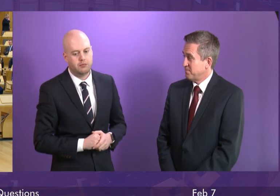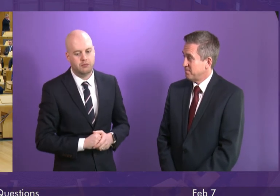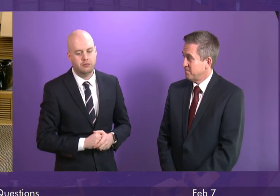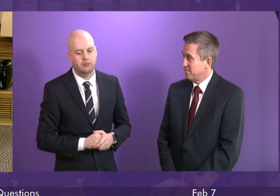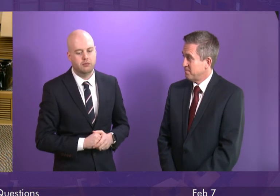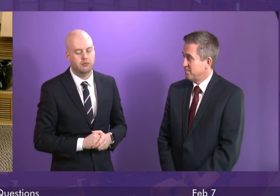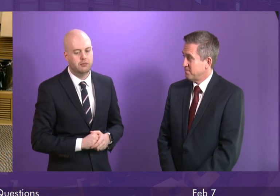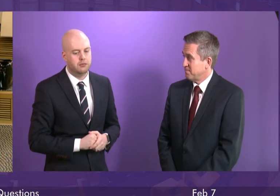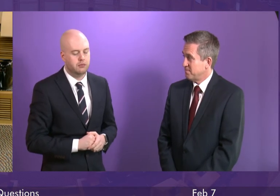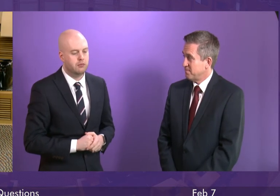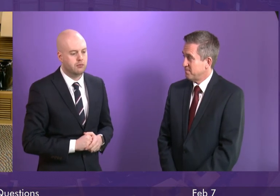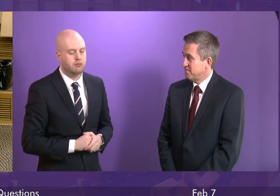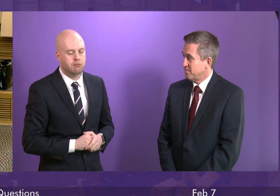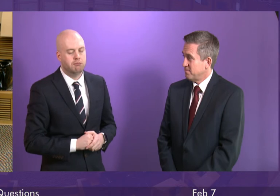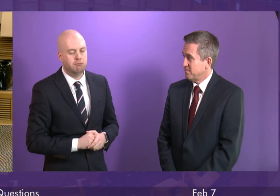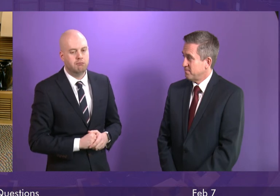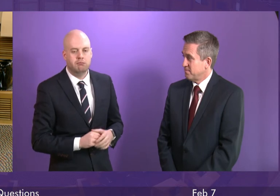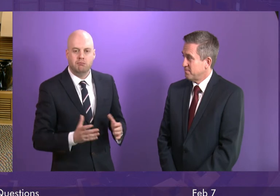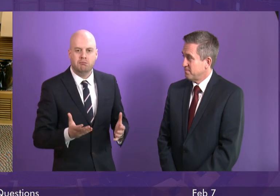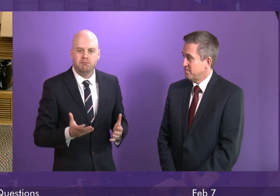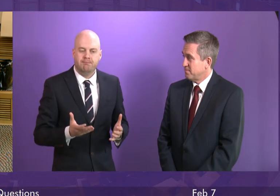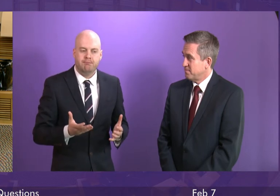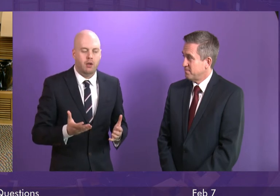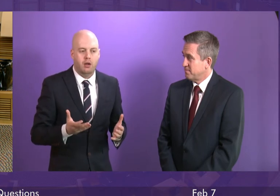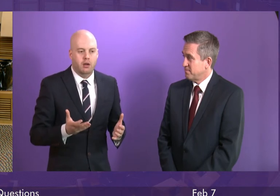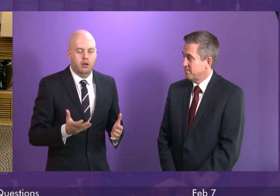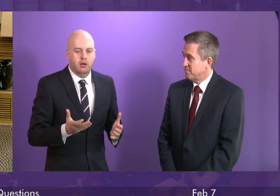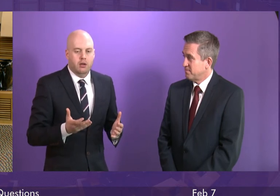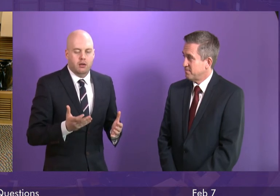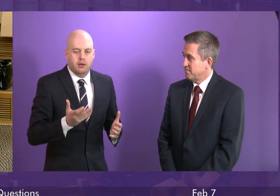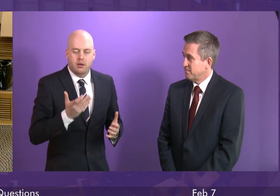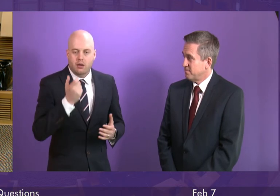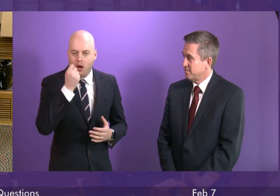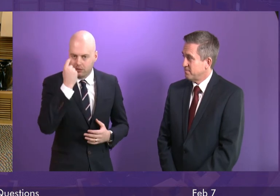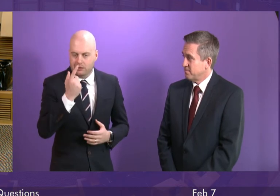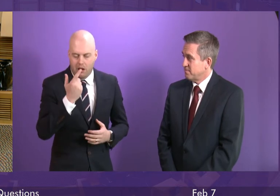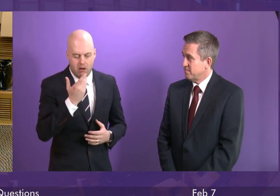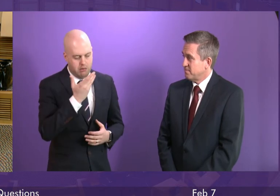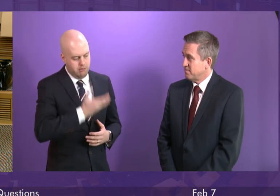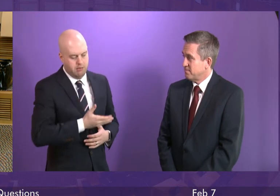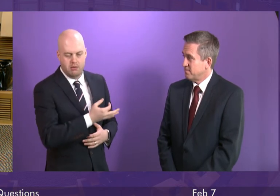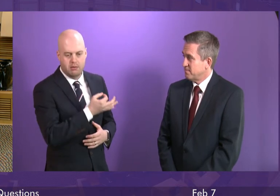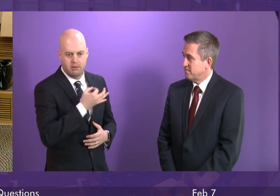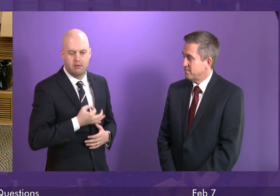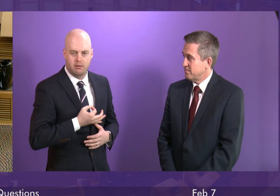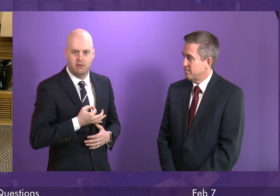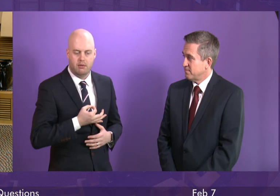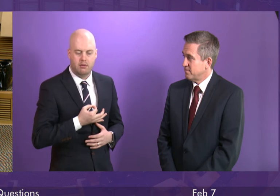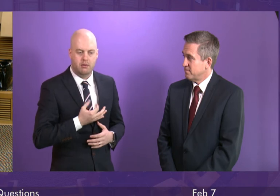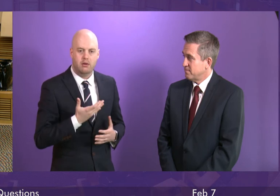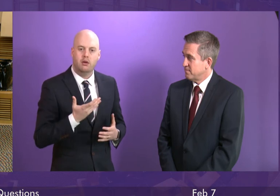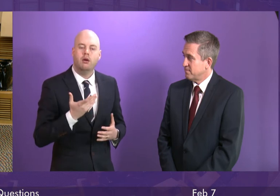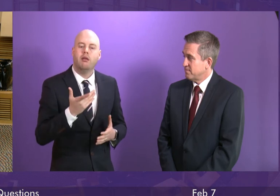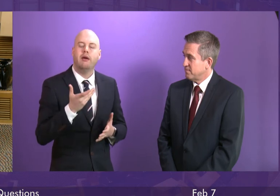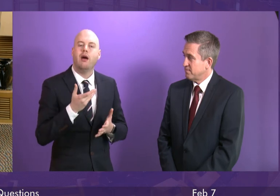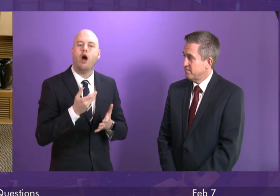I understand that Mr Finney has asked and the Rural Economy